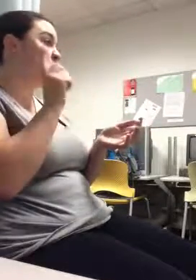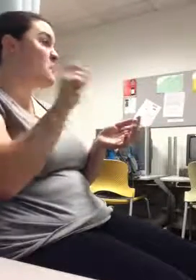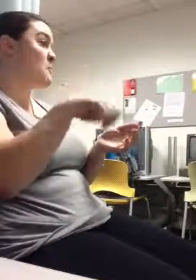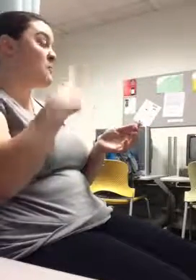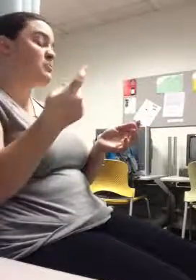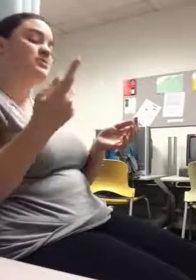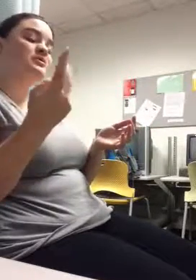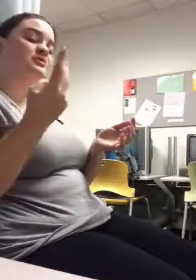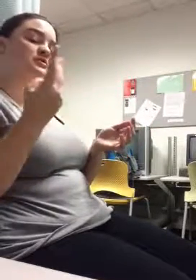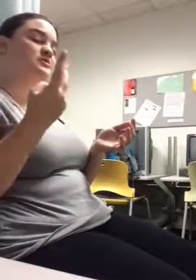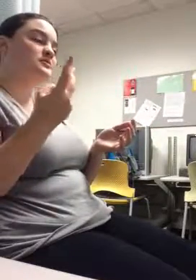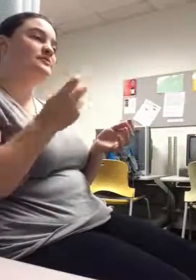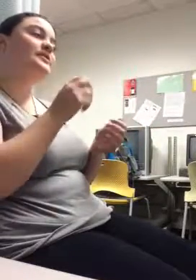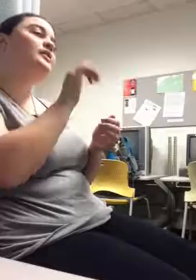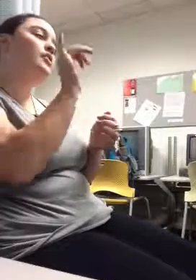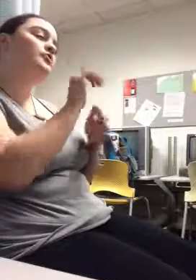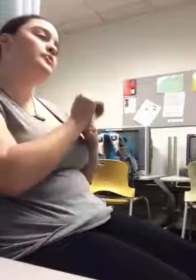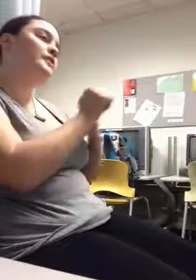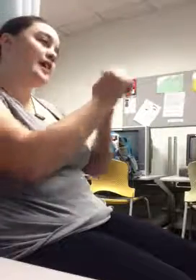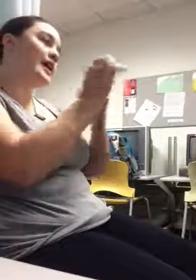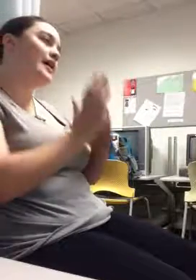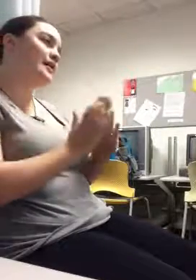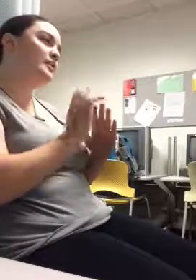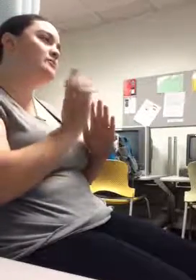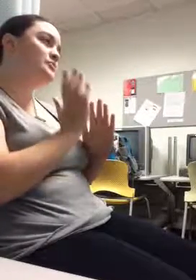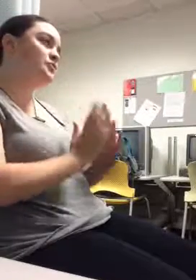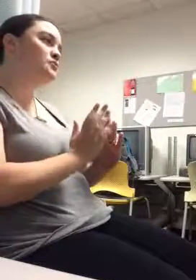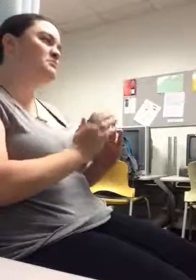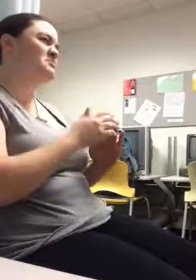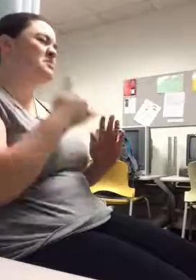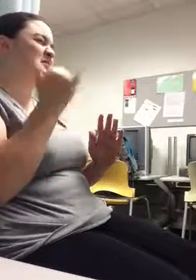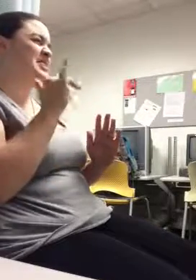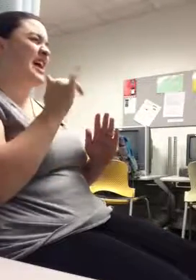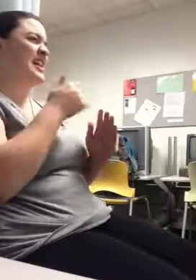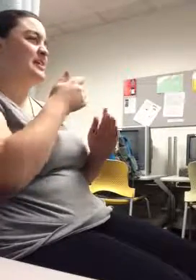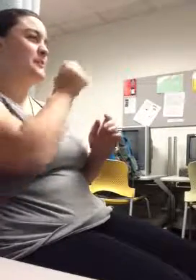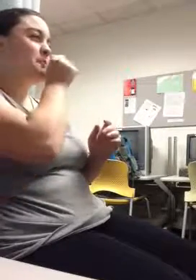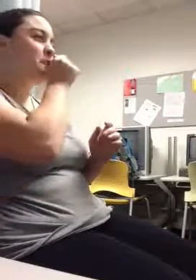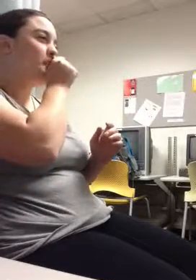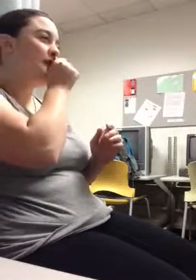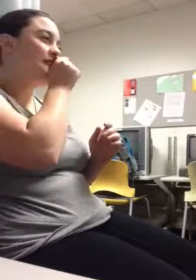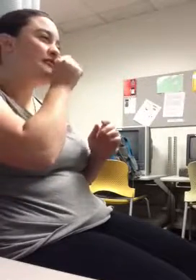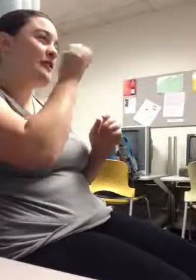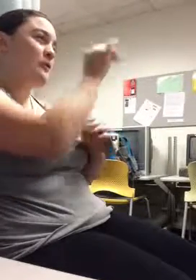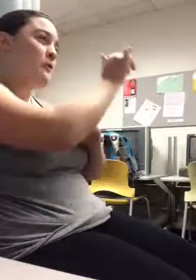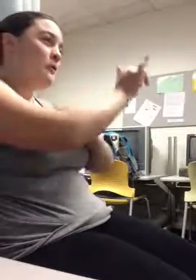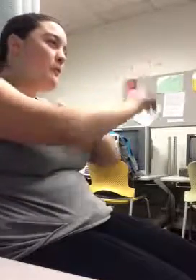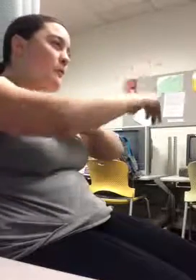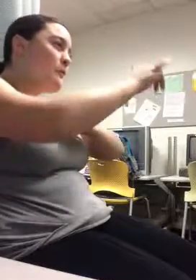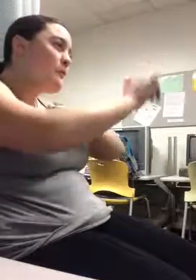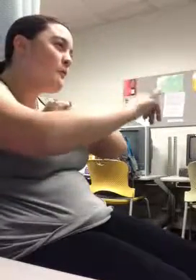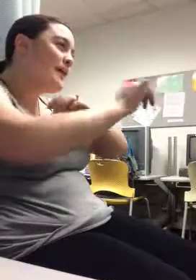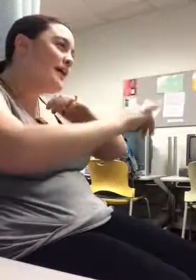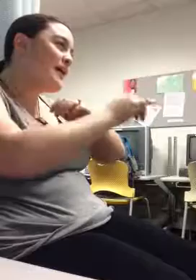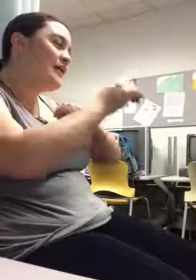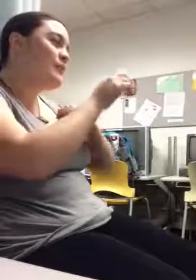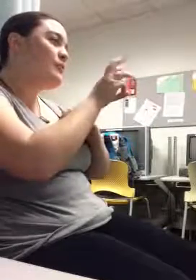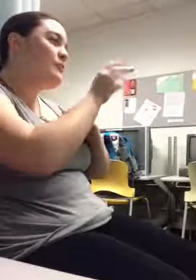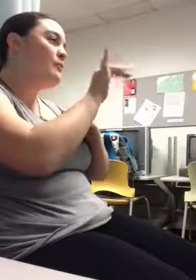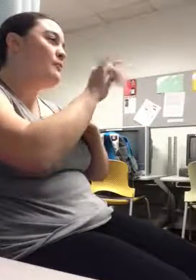me, and the guide. So it was kind of like a private whale watching adventure, which was awesome. So he